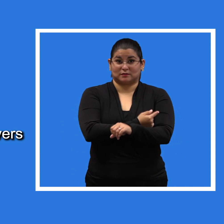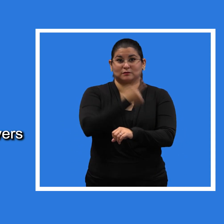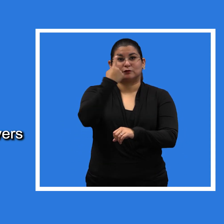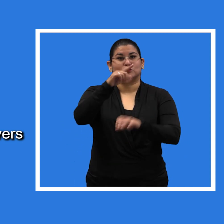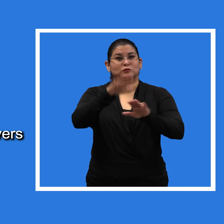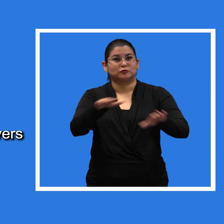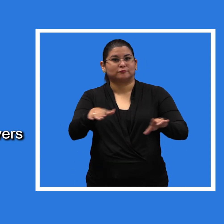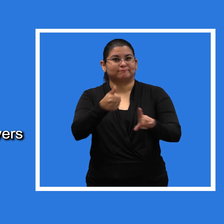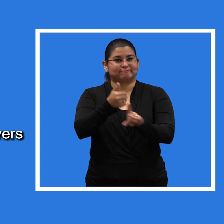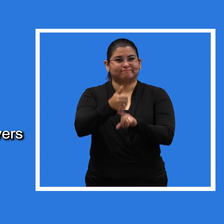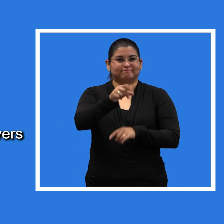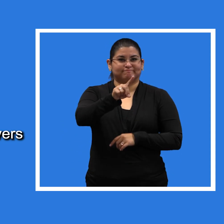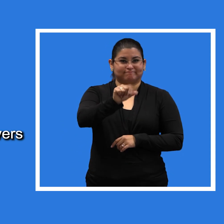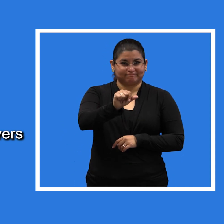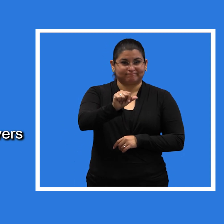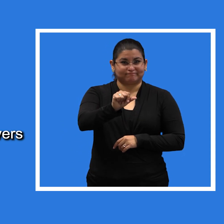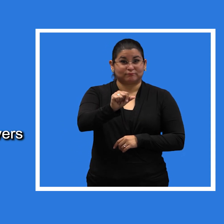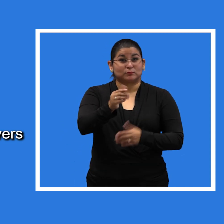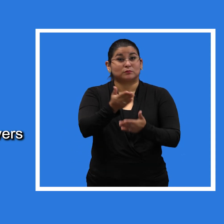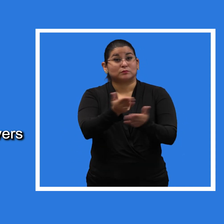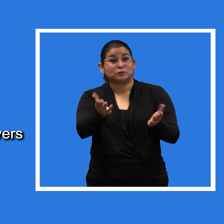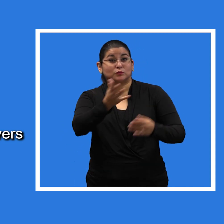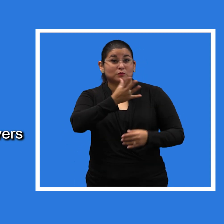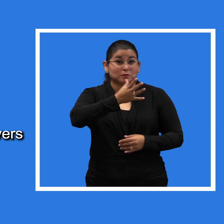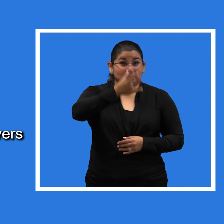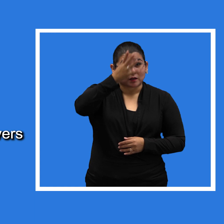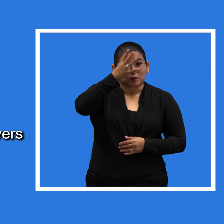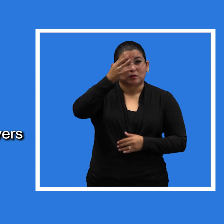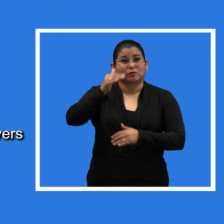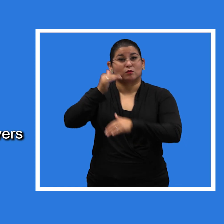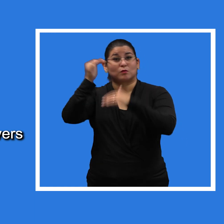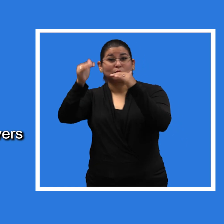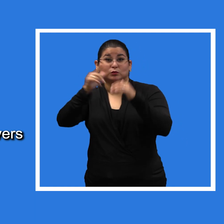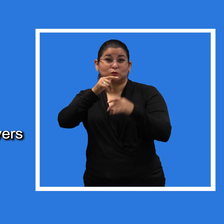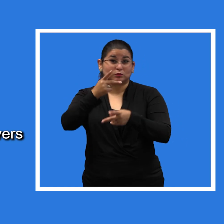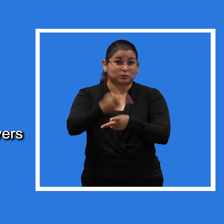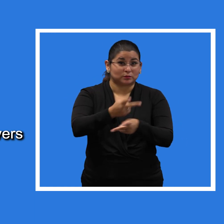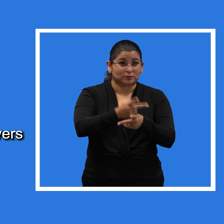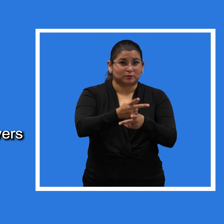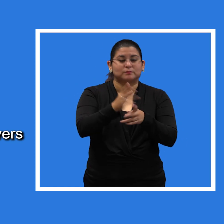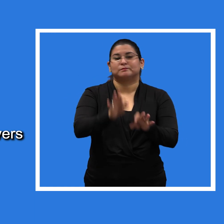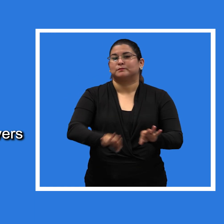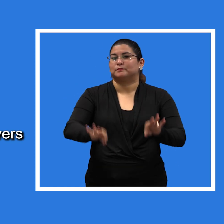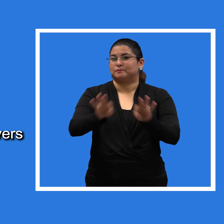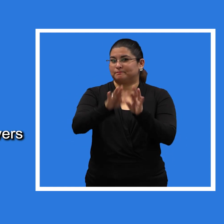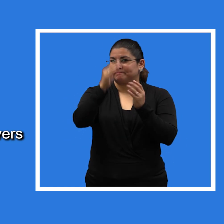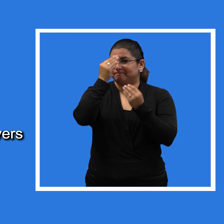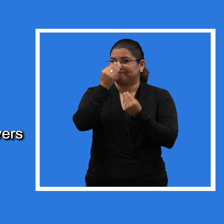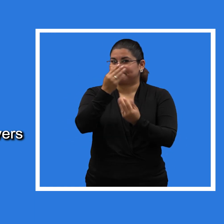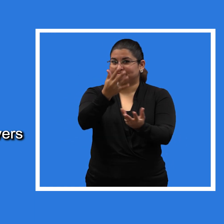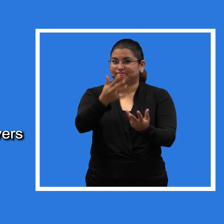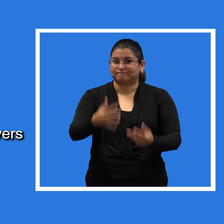COVID-19 Vaccines for Children with Disabilities What Parents and Caregivers Need to Know